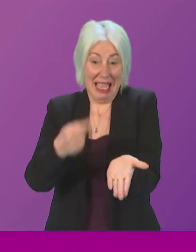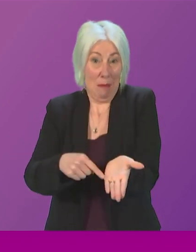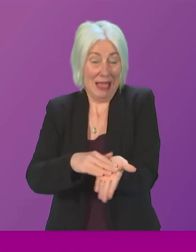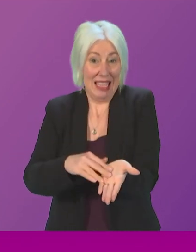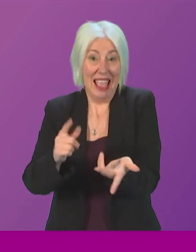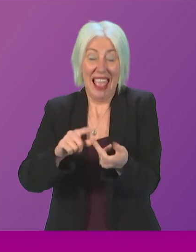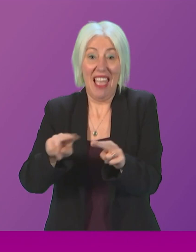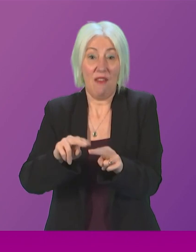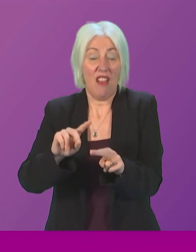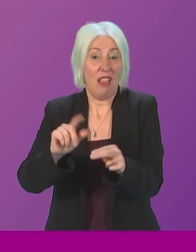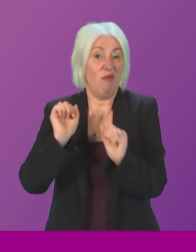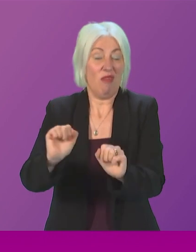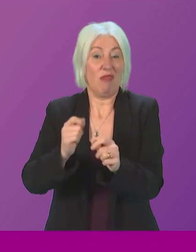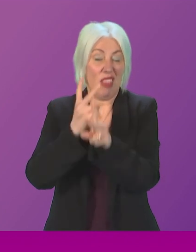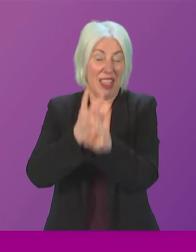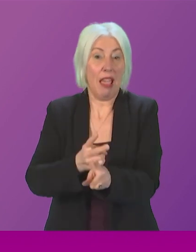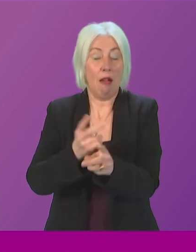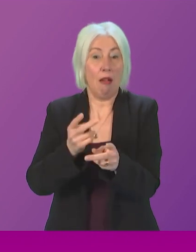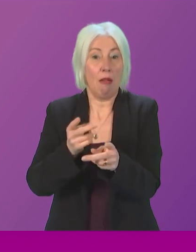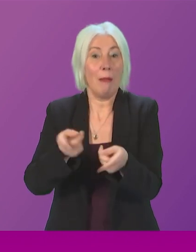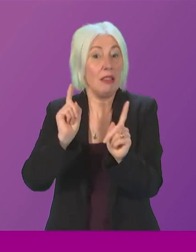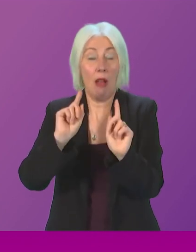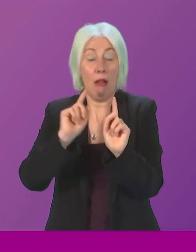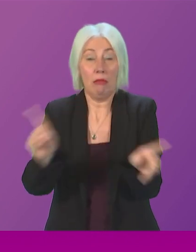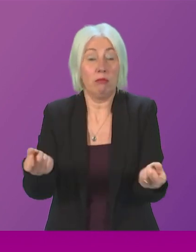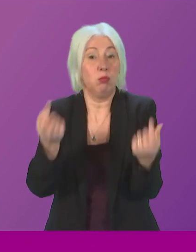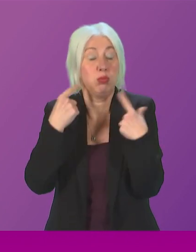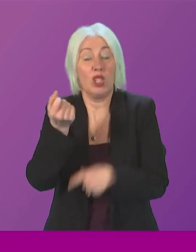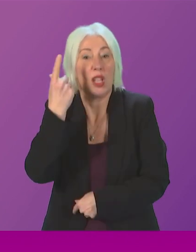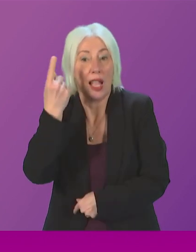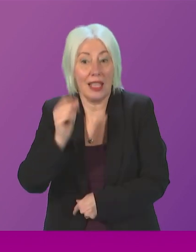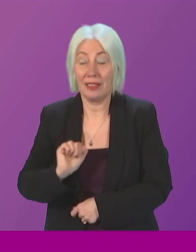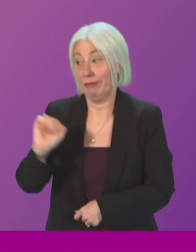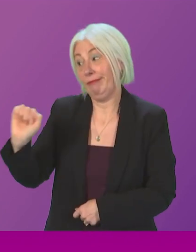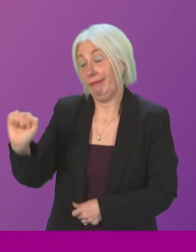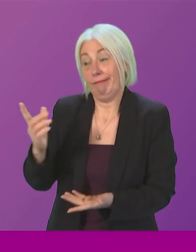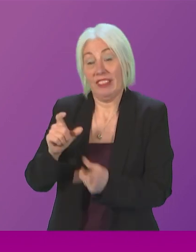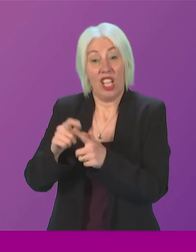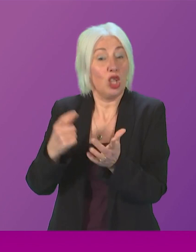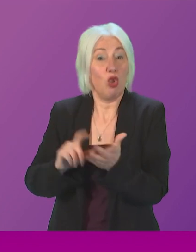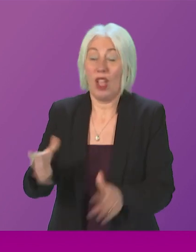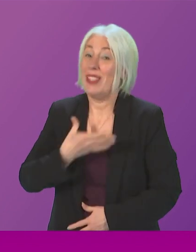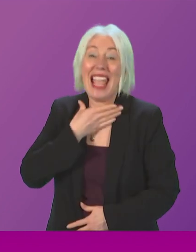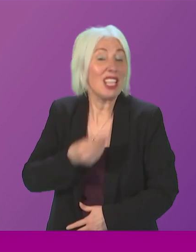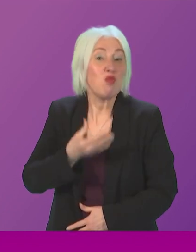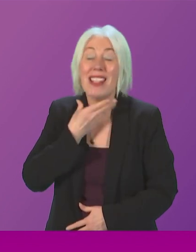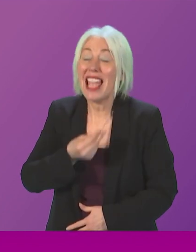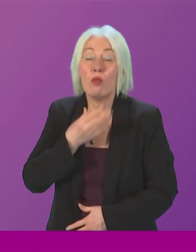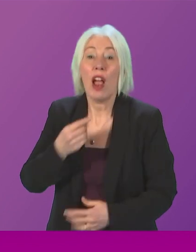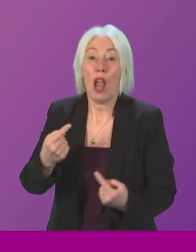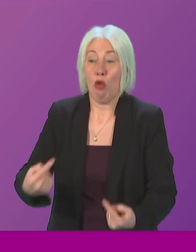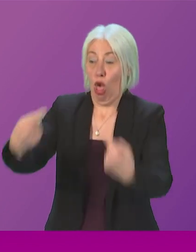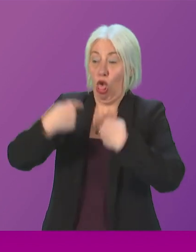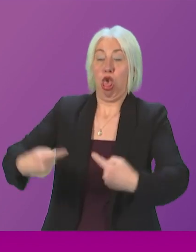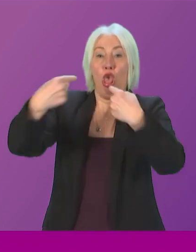it? First Minister... It just goes to show how desperate Douglas Ross is when he starts with the personal attacks